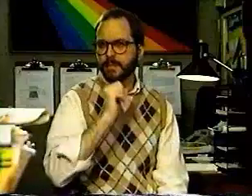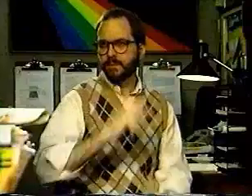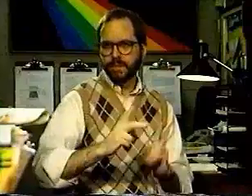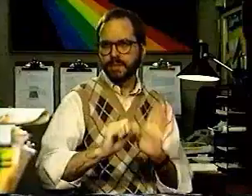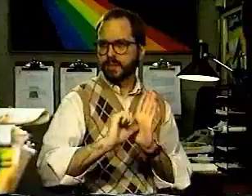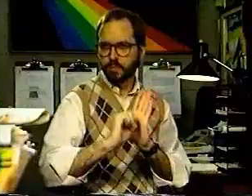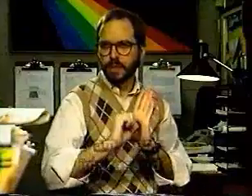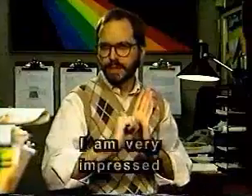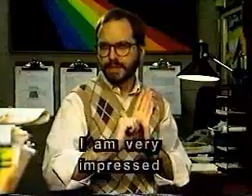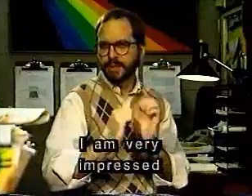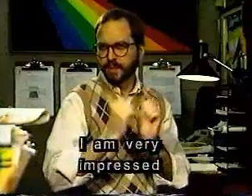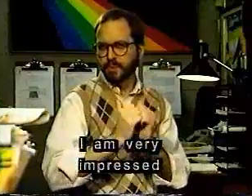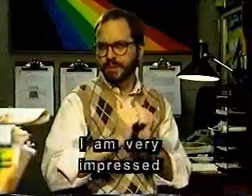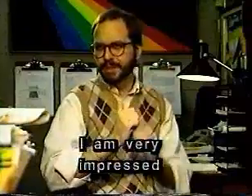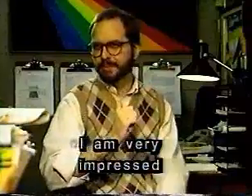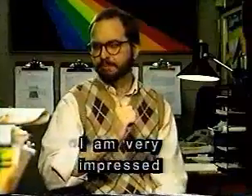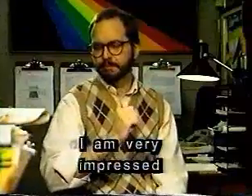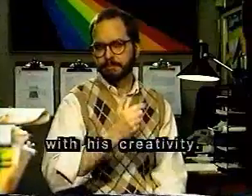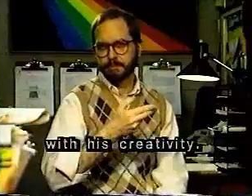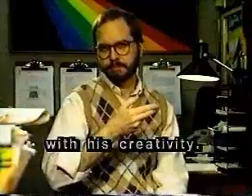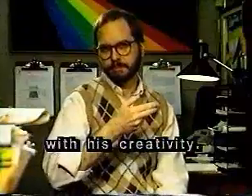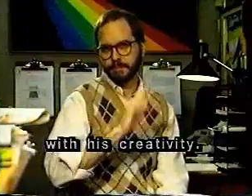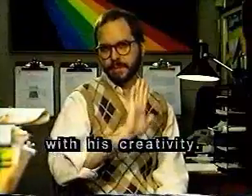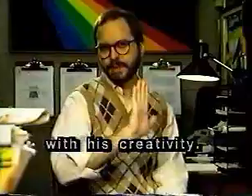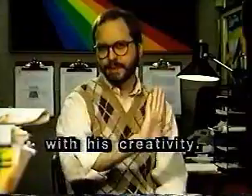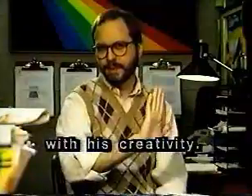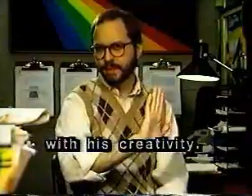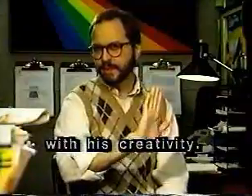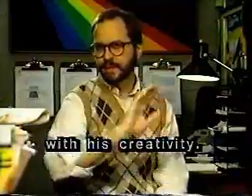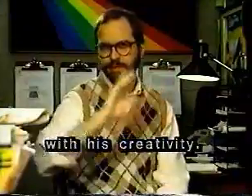I am very impressed with his creativity.